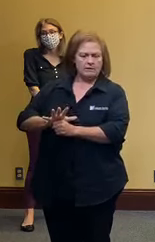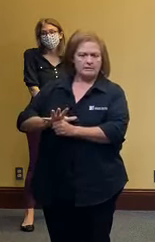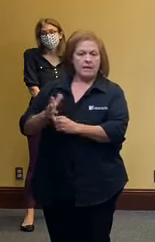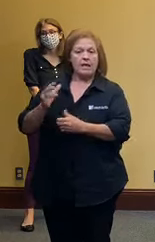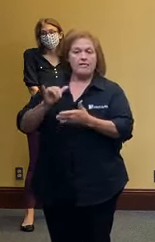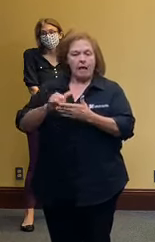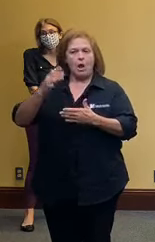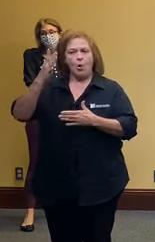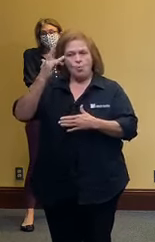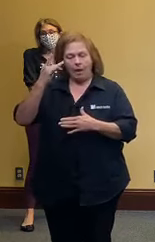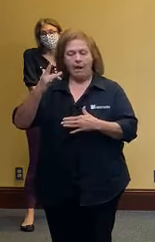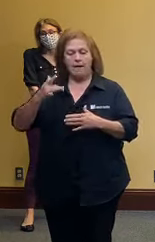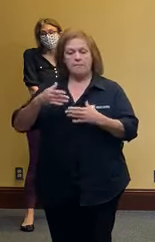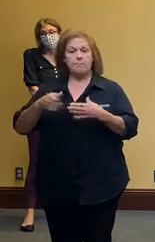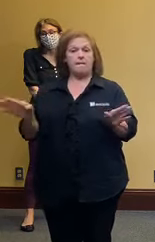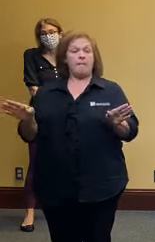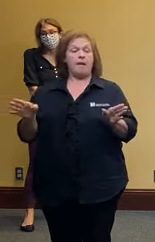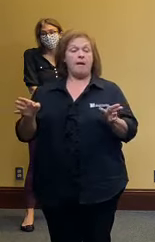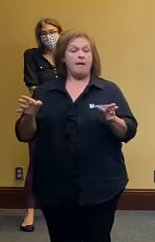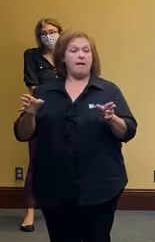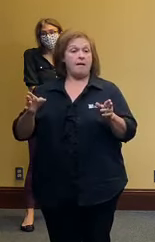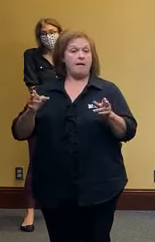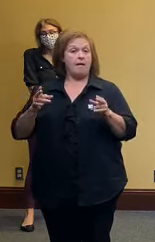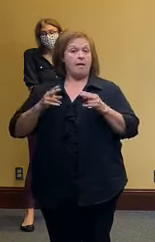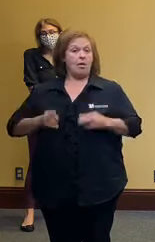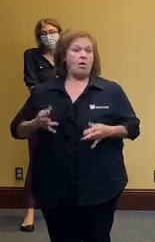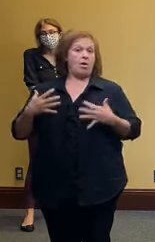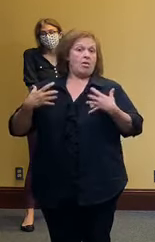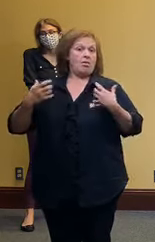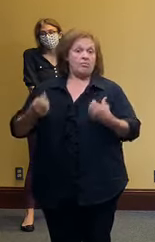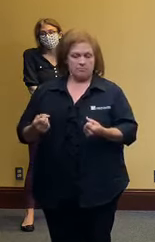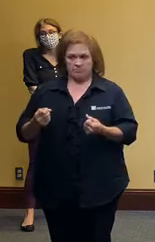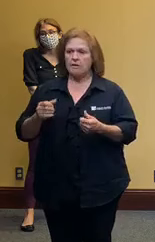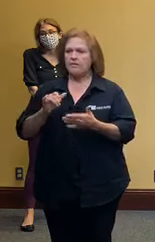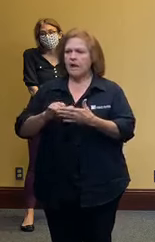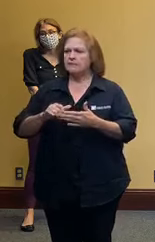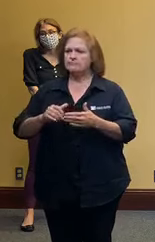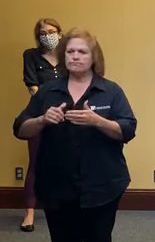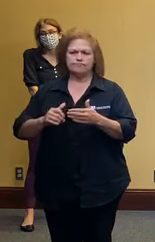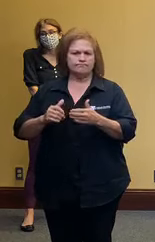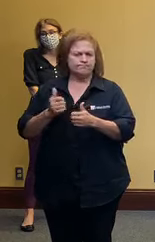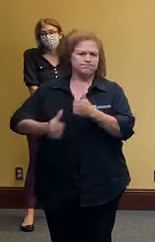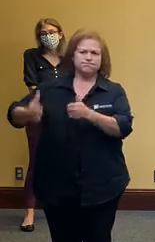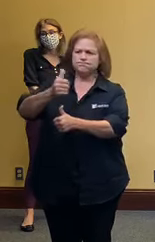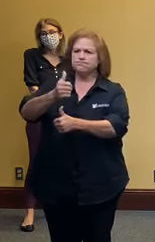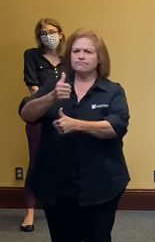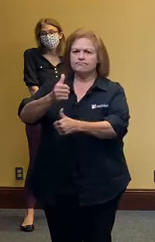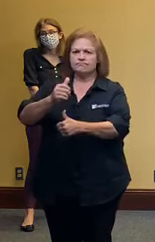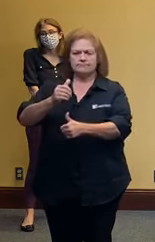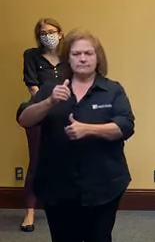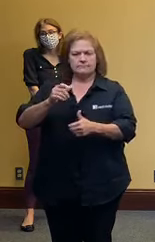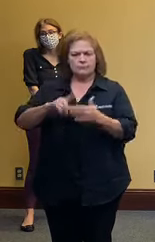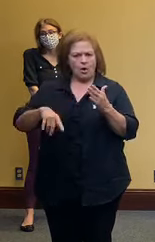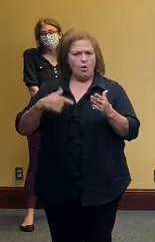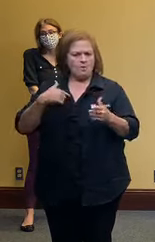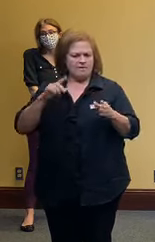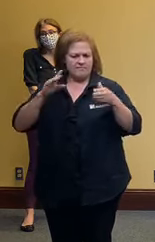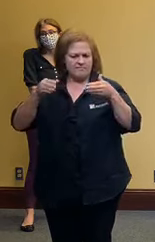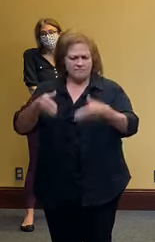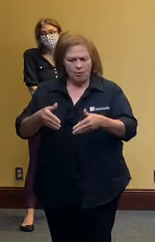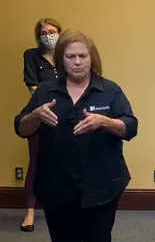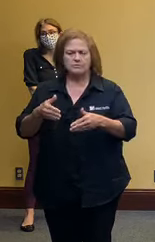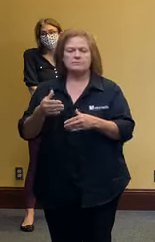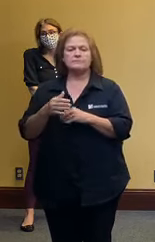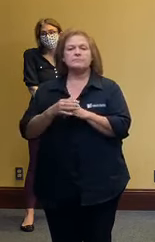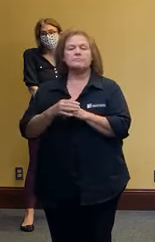that's why the public health of our community will always remain our top priority as we deal with this crisis